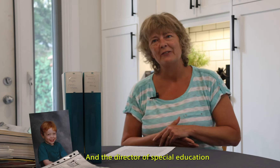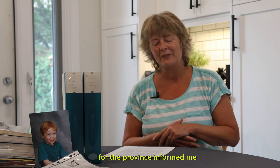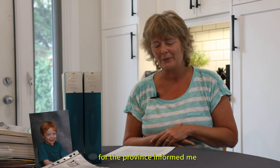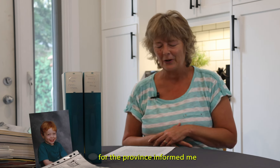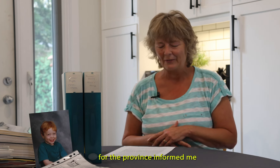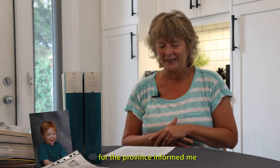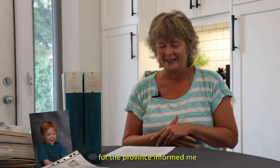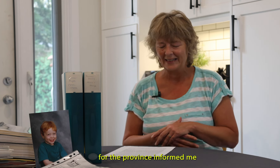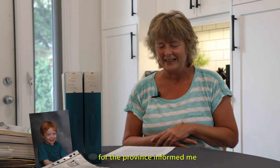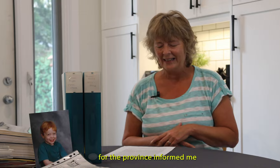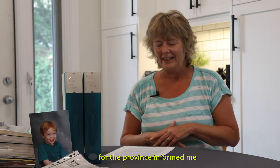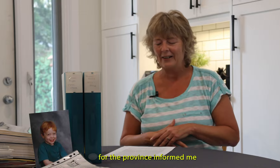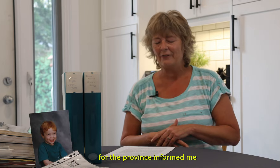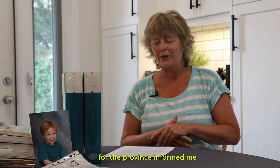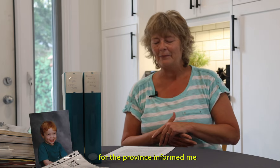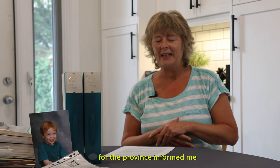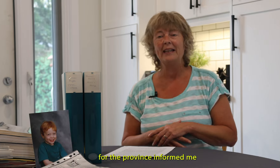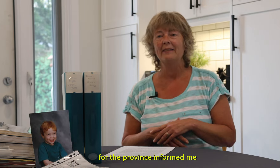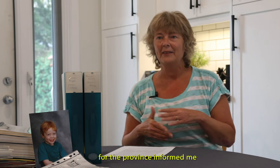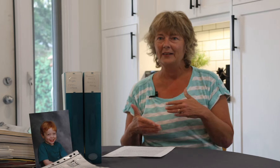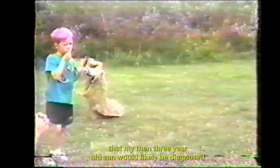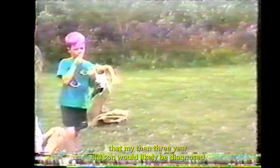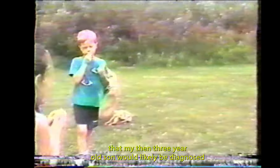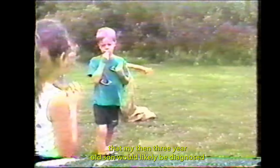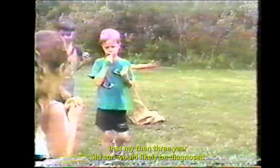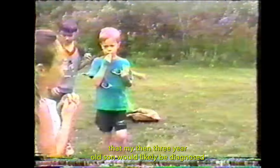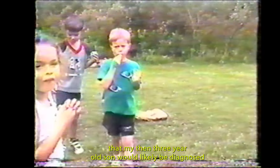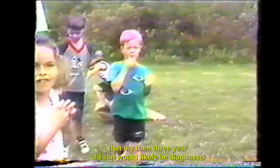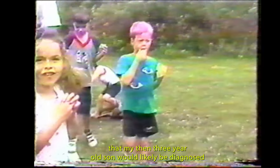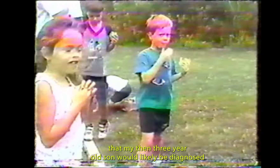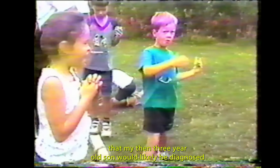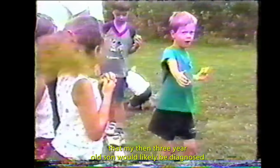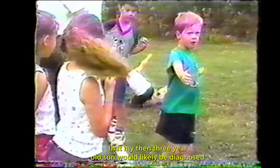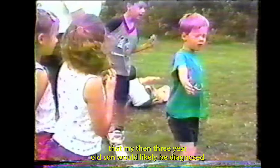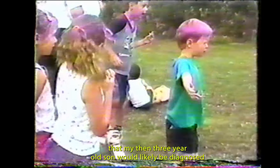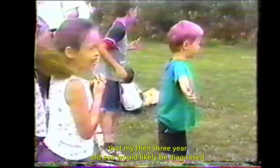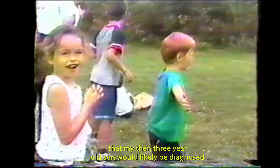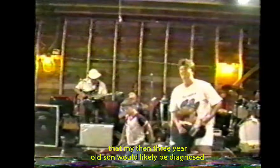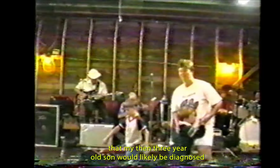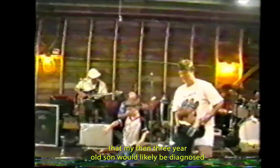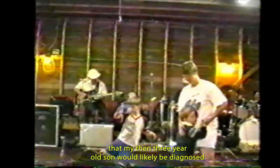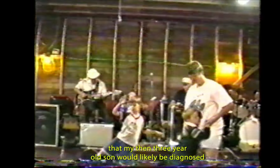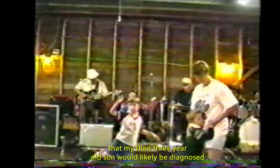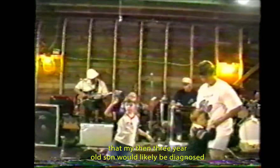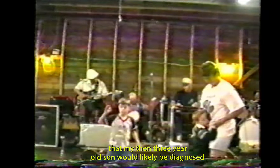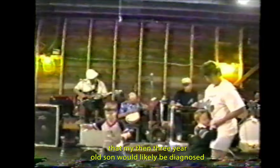for the province informed me that my then three year old son would likely be diagnosed